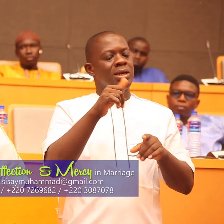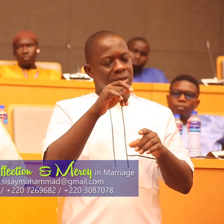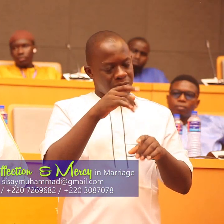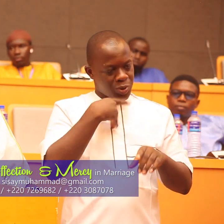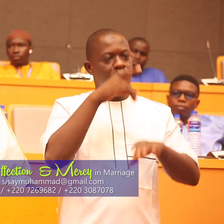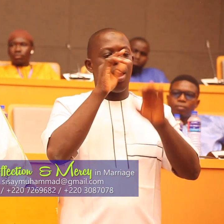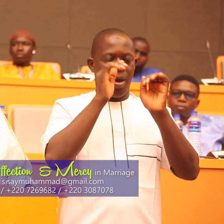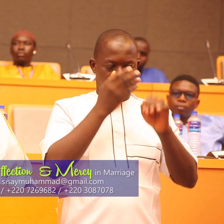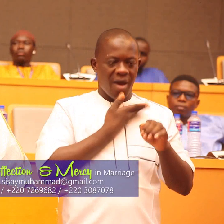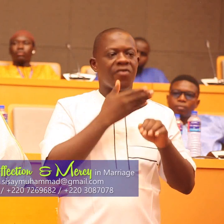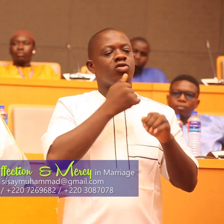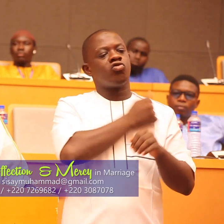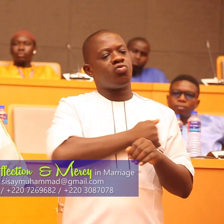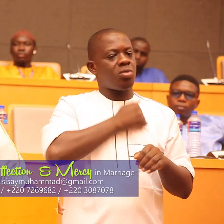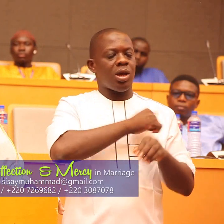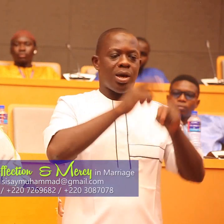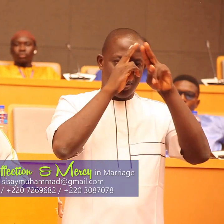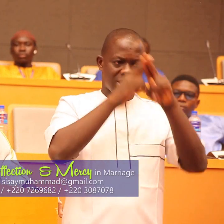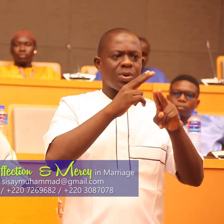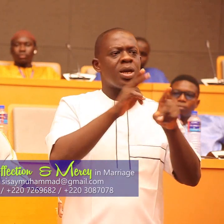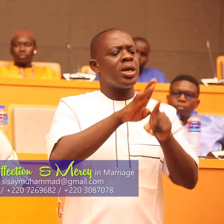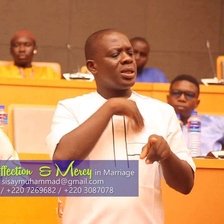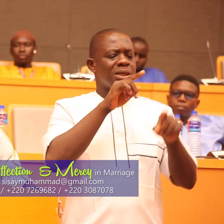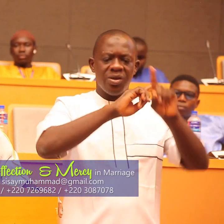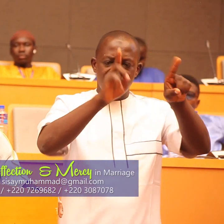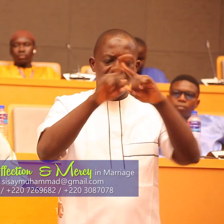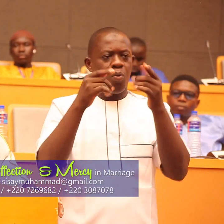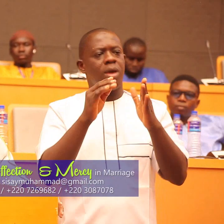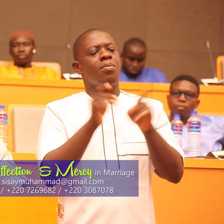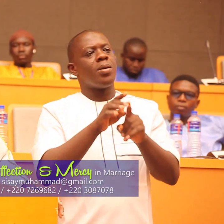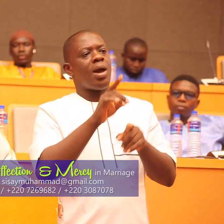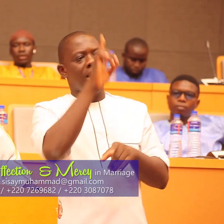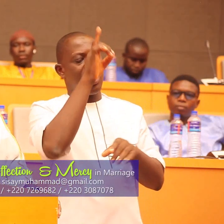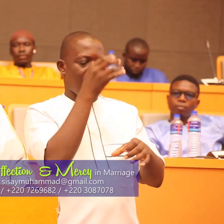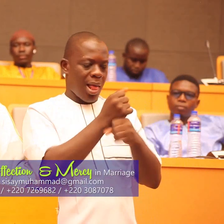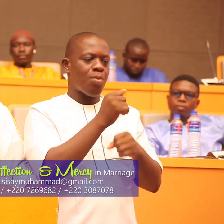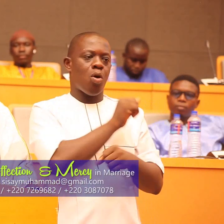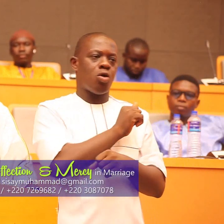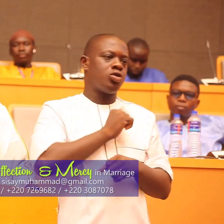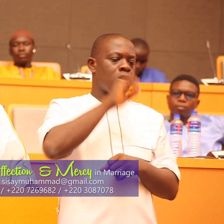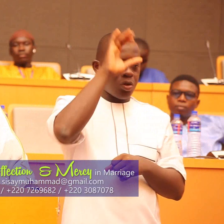you shouldn't treat them anyhow you want may Allah grant us the understanding we